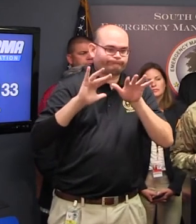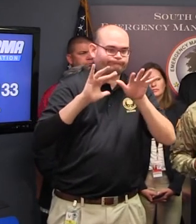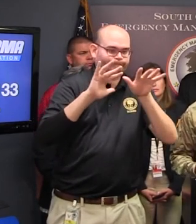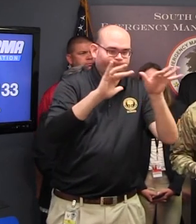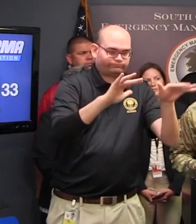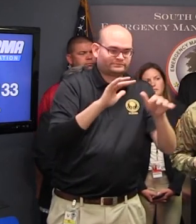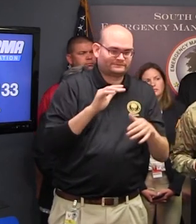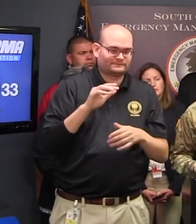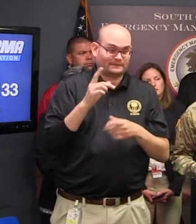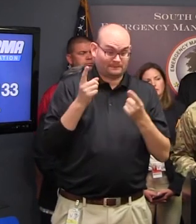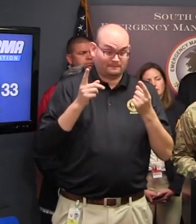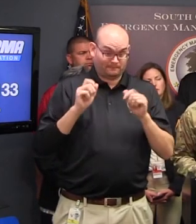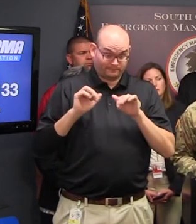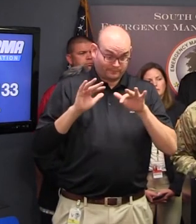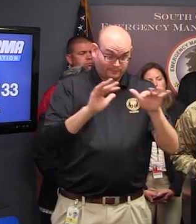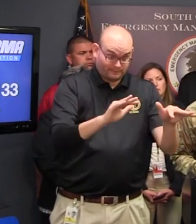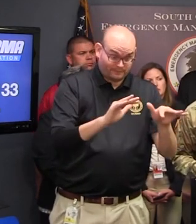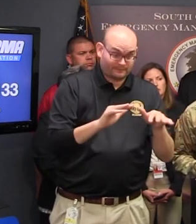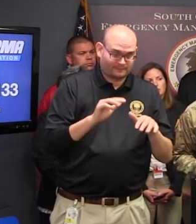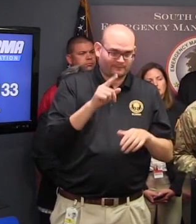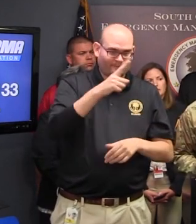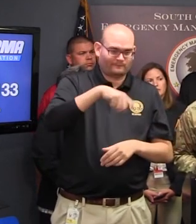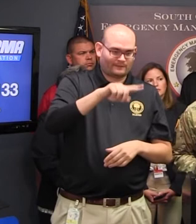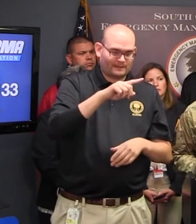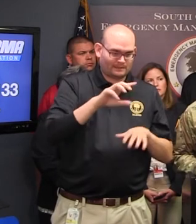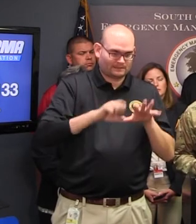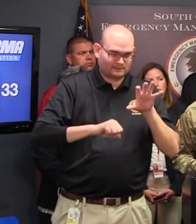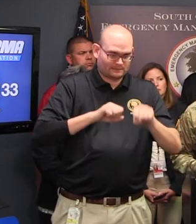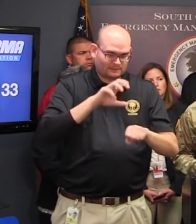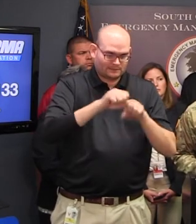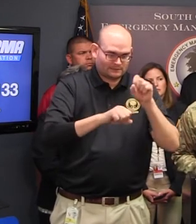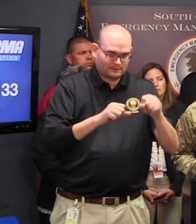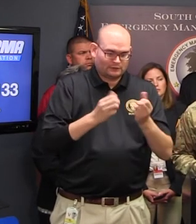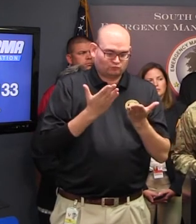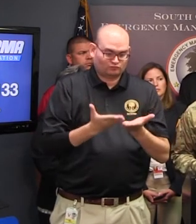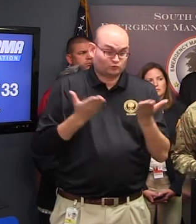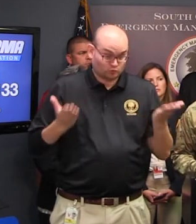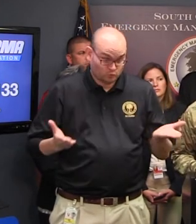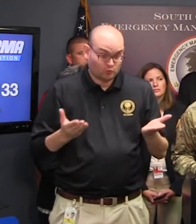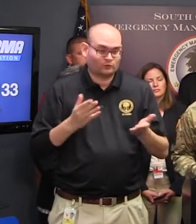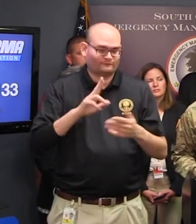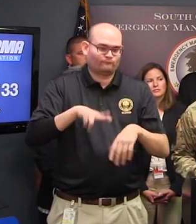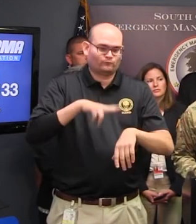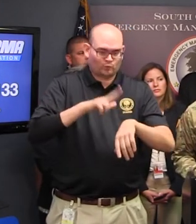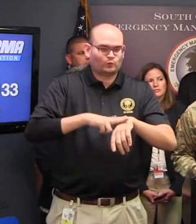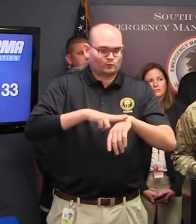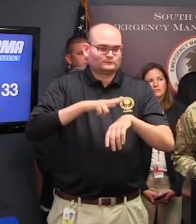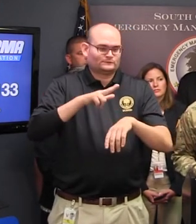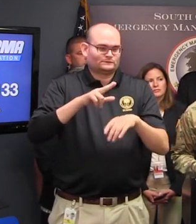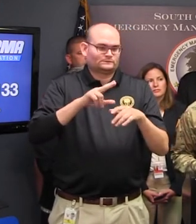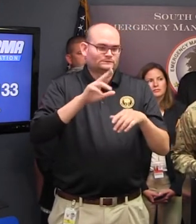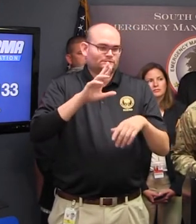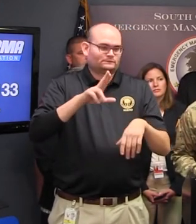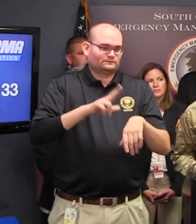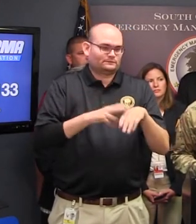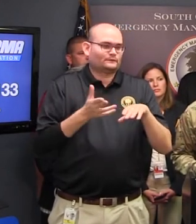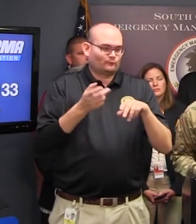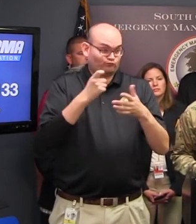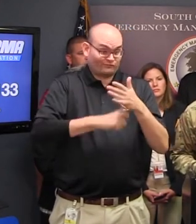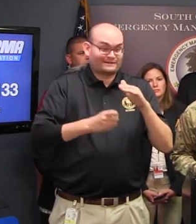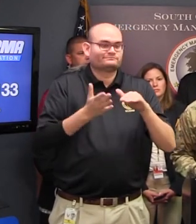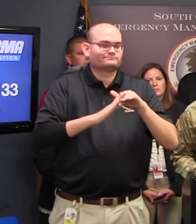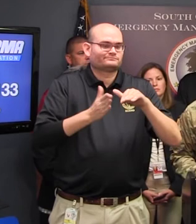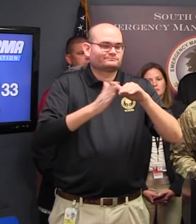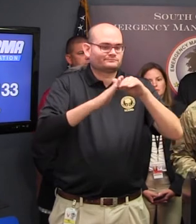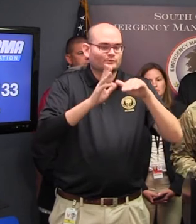through, they're going to consume resources So you're going to see a natural fluctuation or increase in the price of certain commodities Like lodging, water,